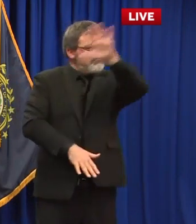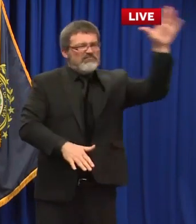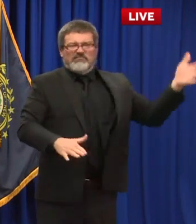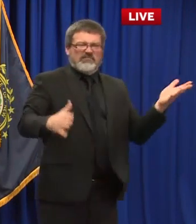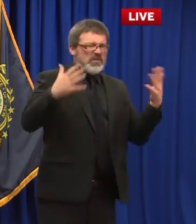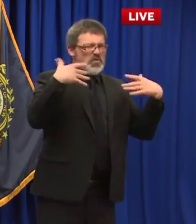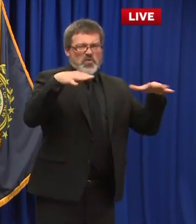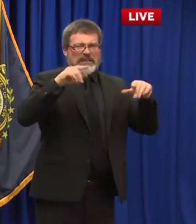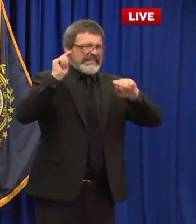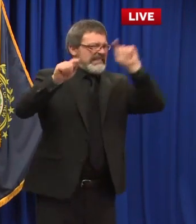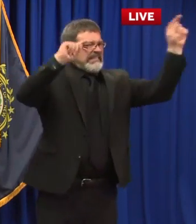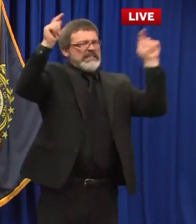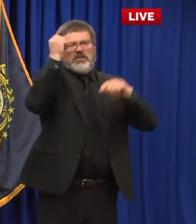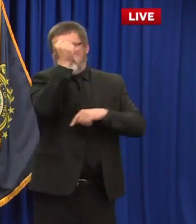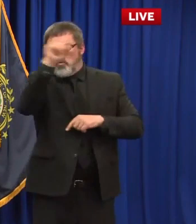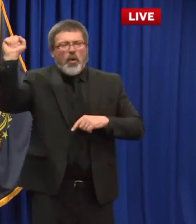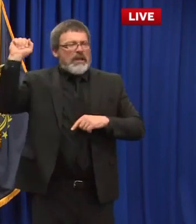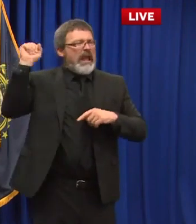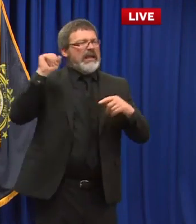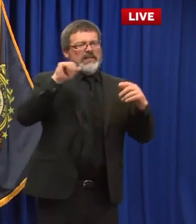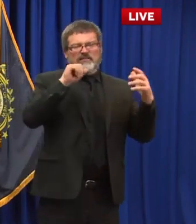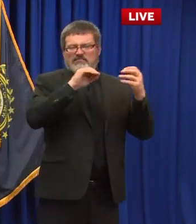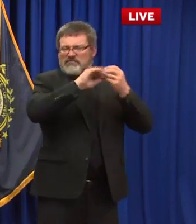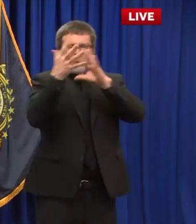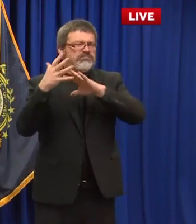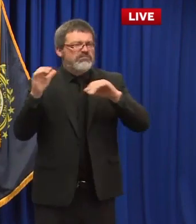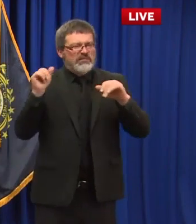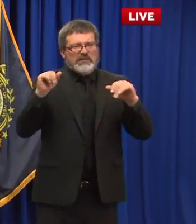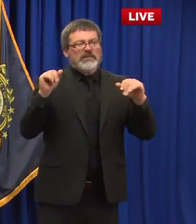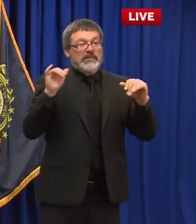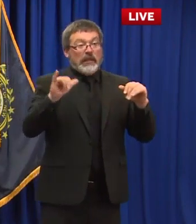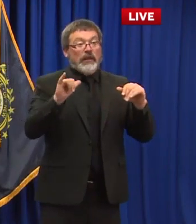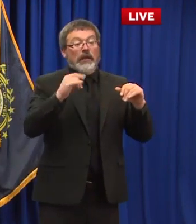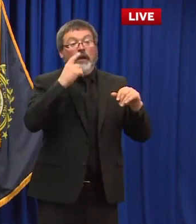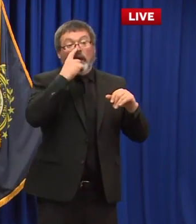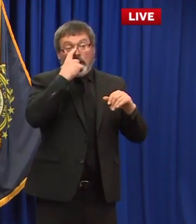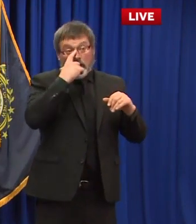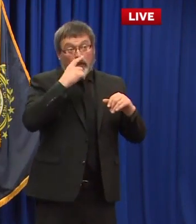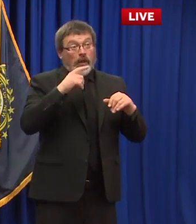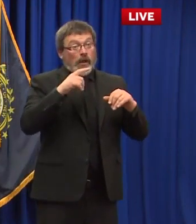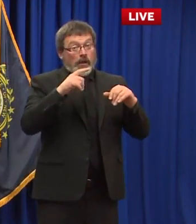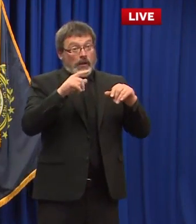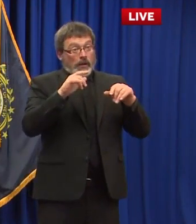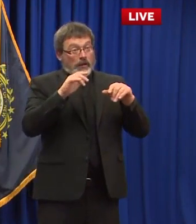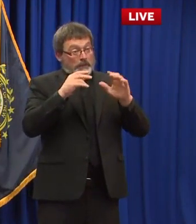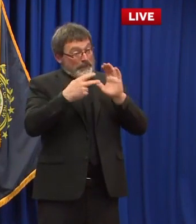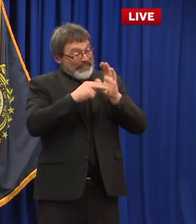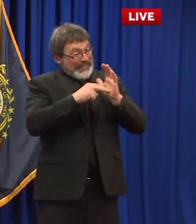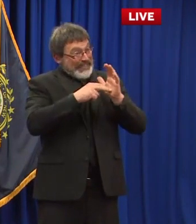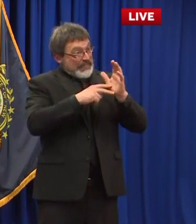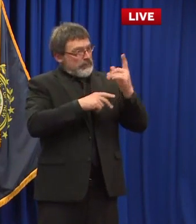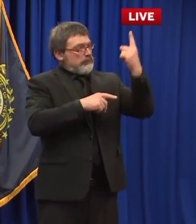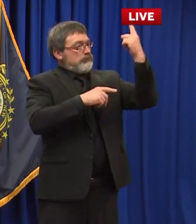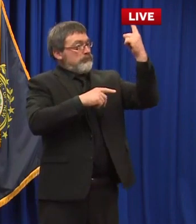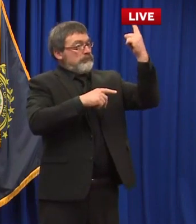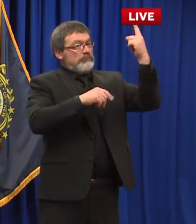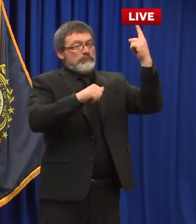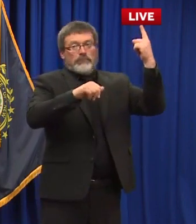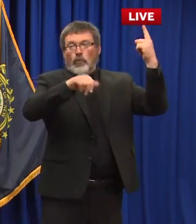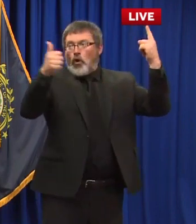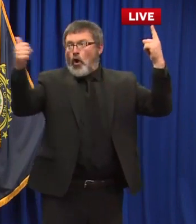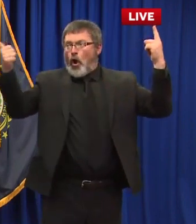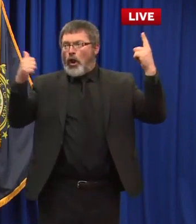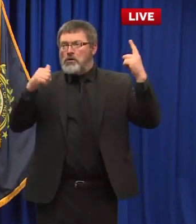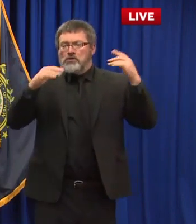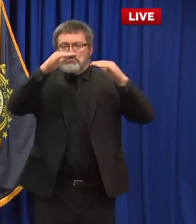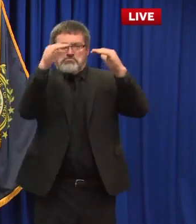issue is is kind of the driver of the day but it doesn't undermine or or diminish the the importance of the lives that have been lost or